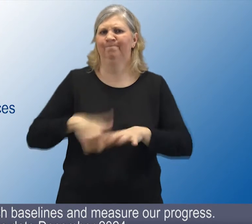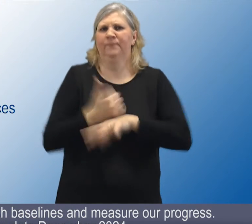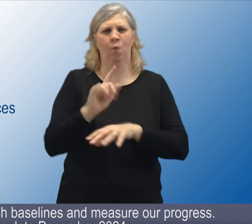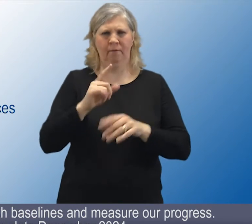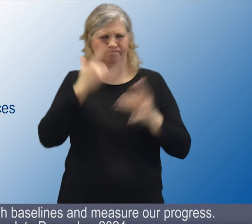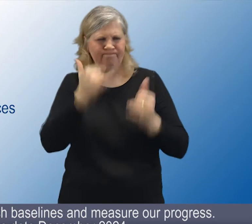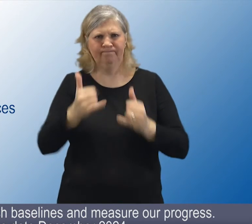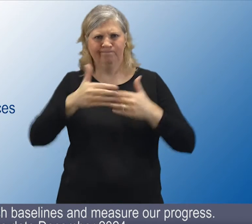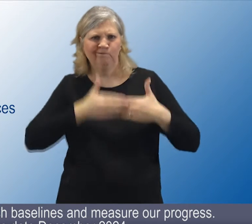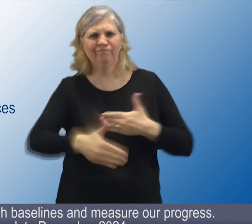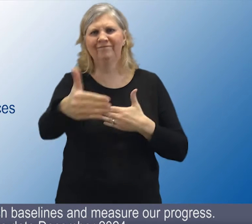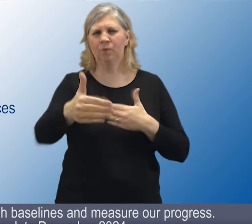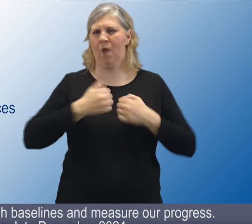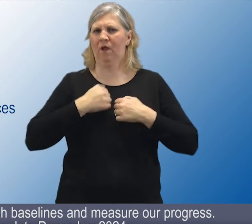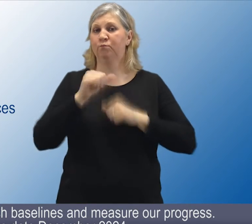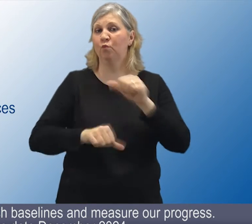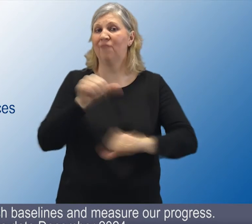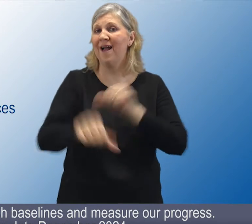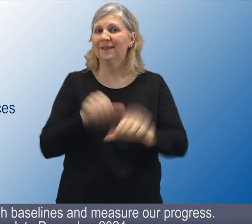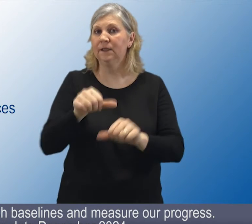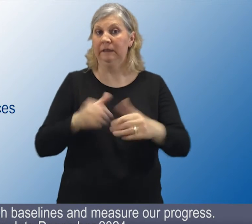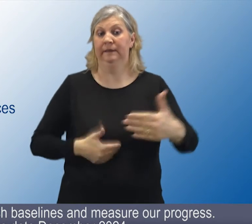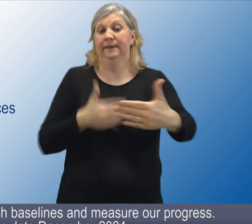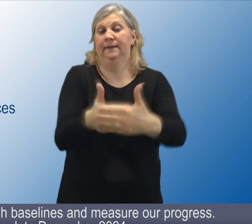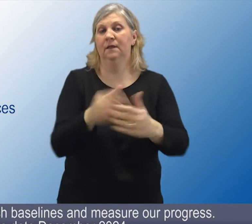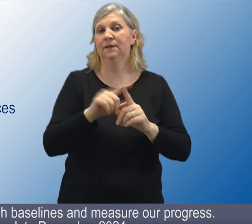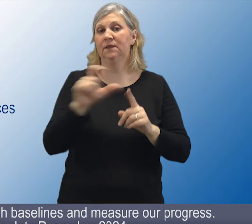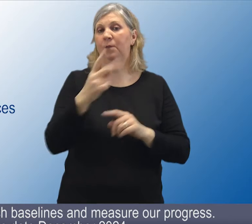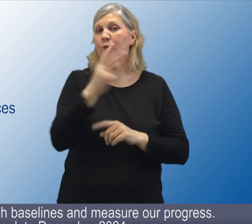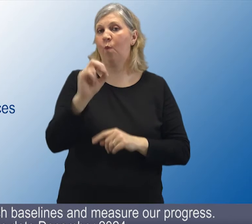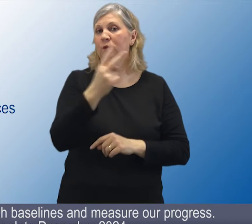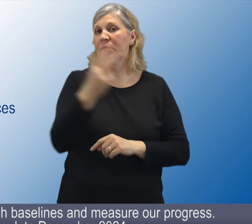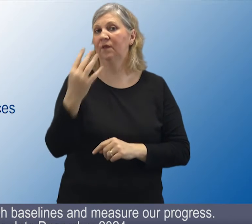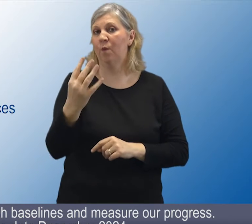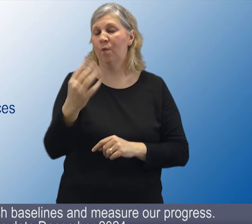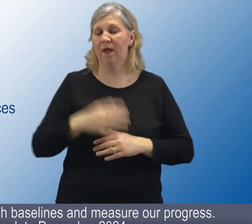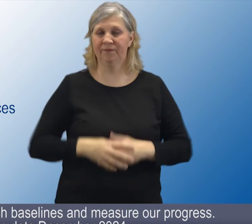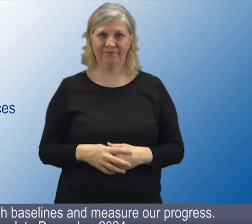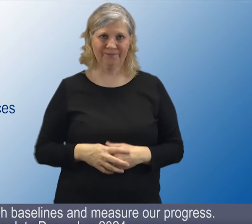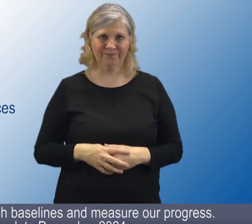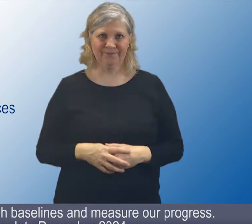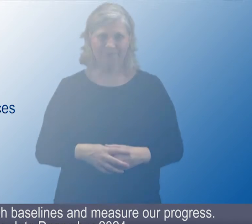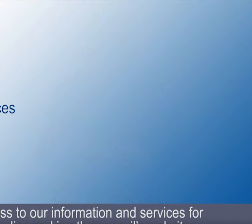gaps so that we can establish baselines and measure our progress Due date, December 2024